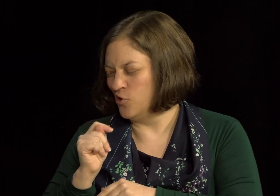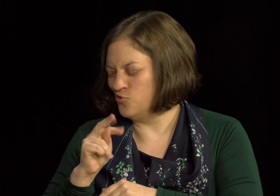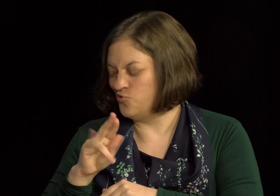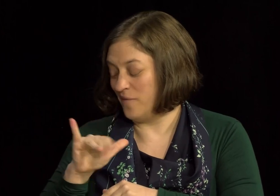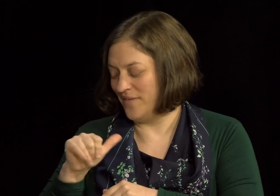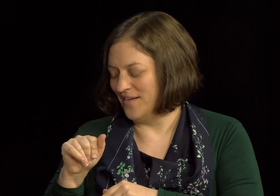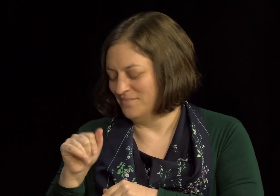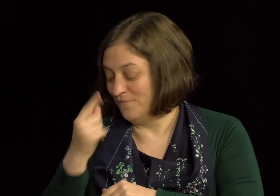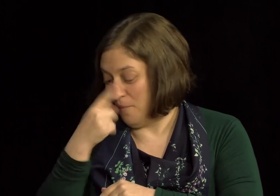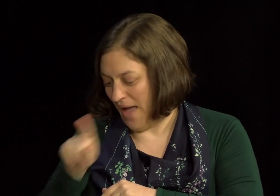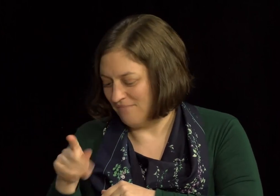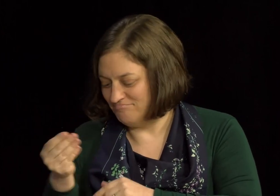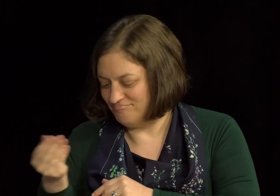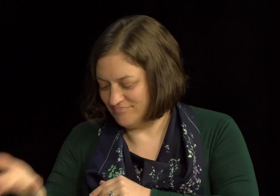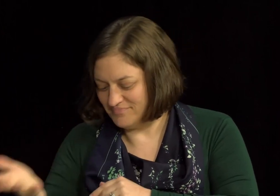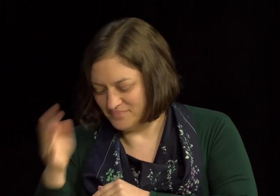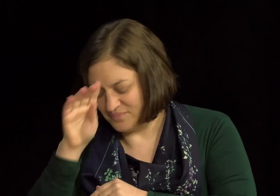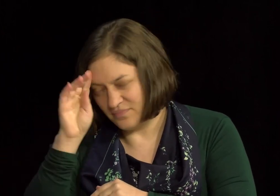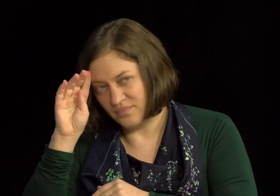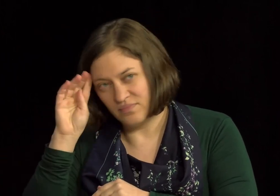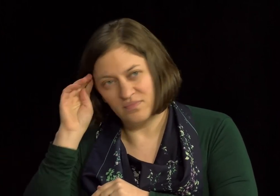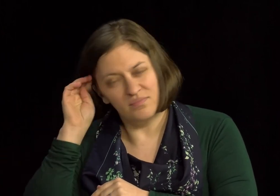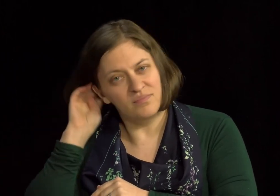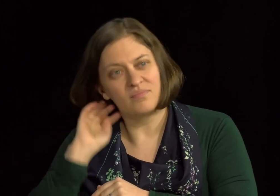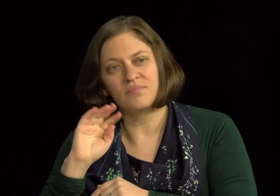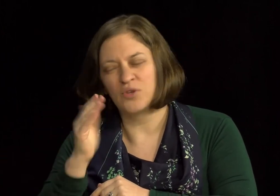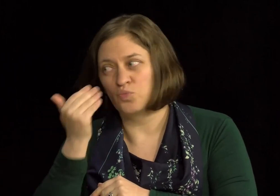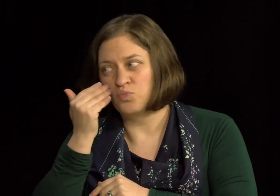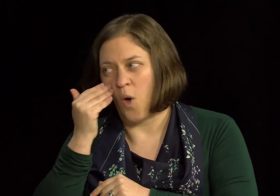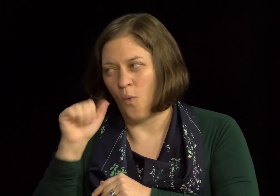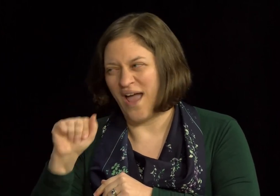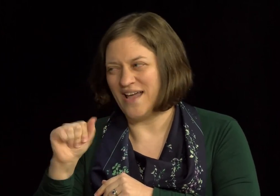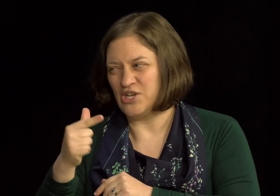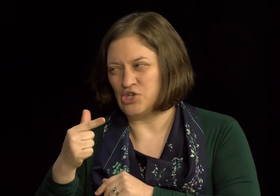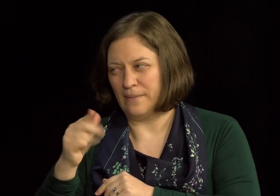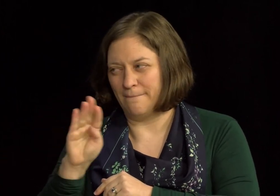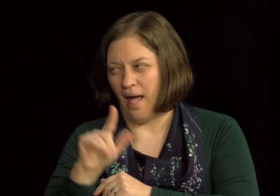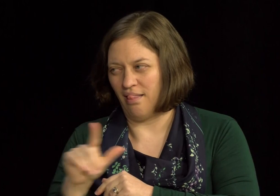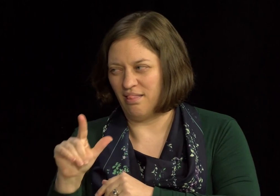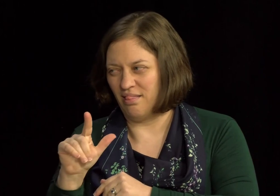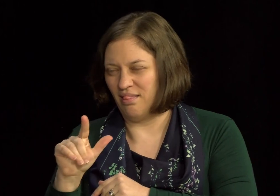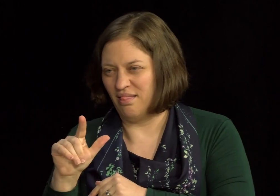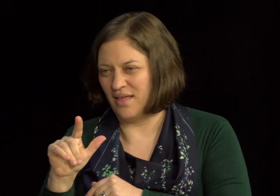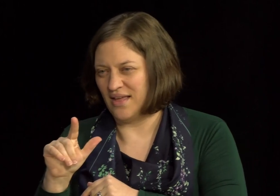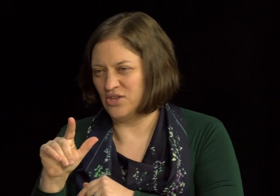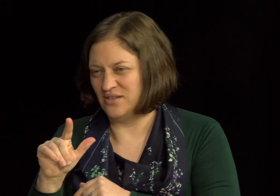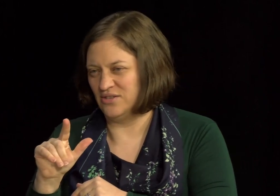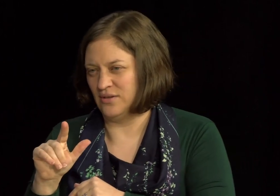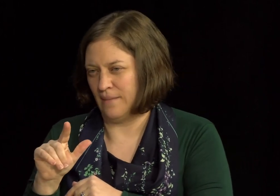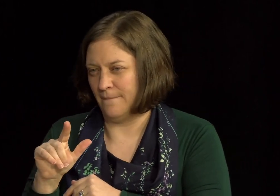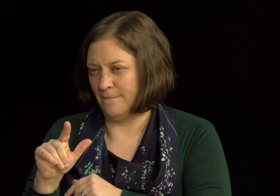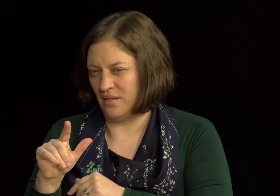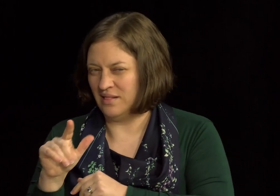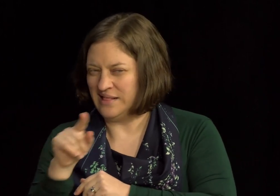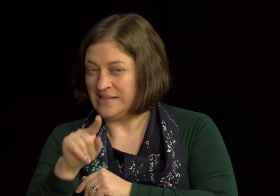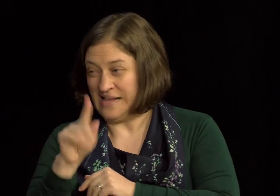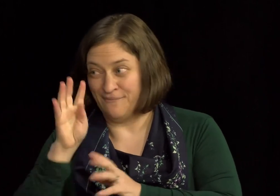But, uh, a little piece of cool trivia that I'll share with your listeners. Um, you know Alexander Graham Bell? You've heard of him?